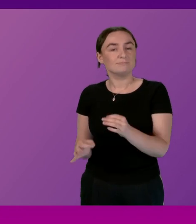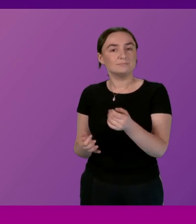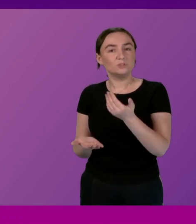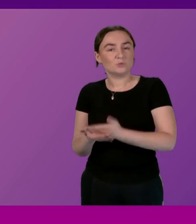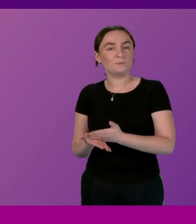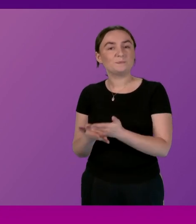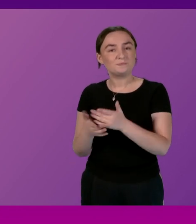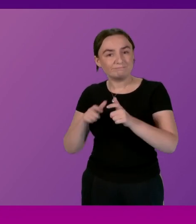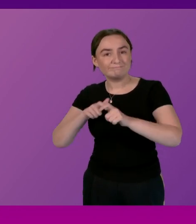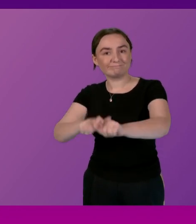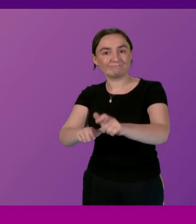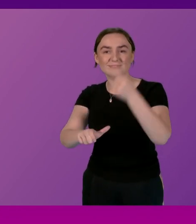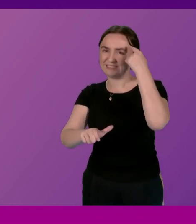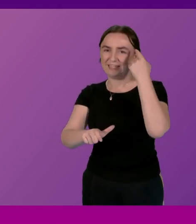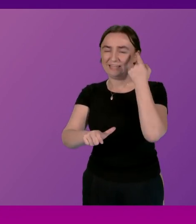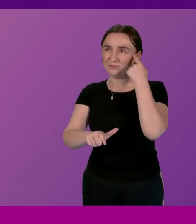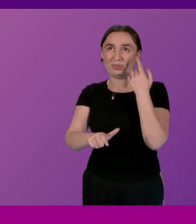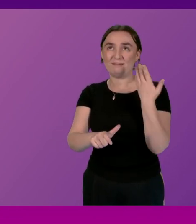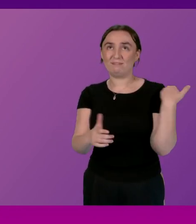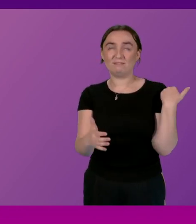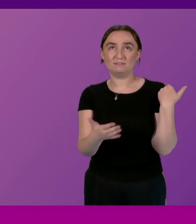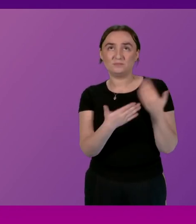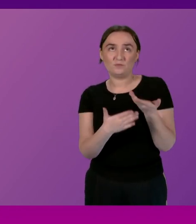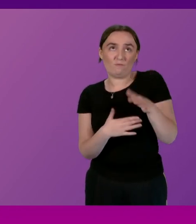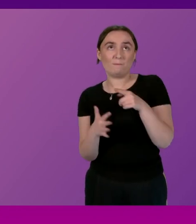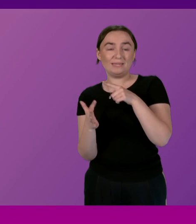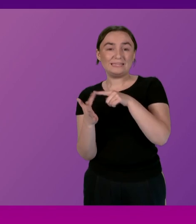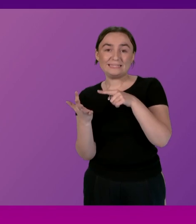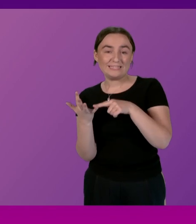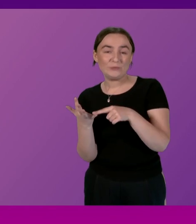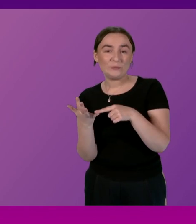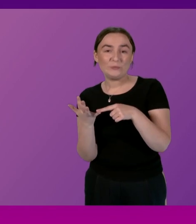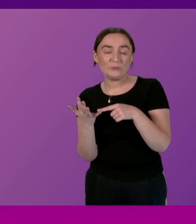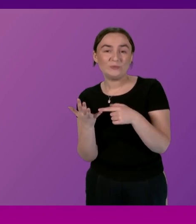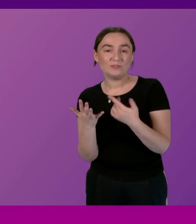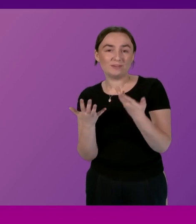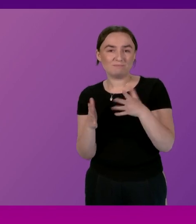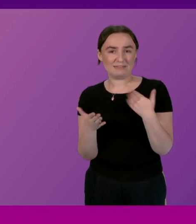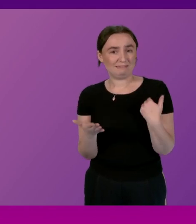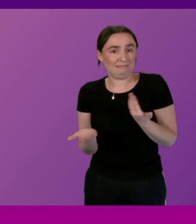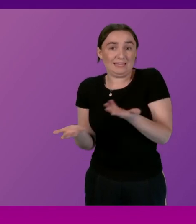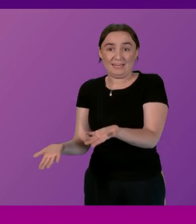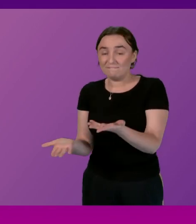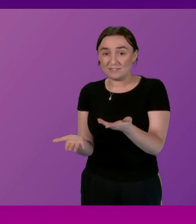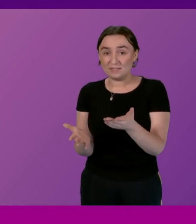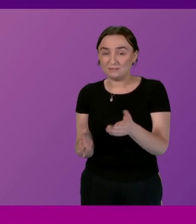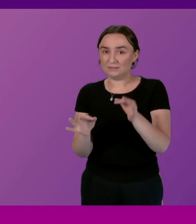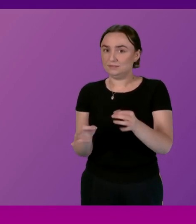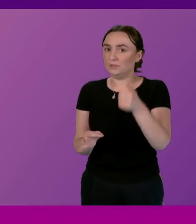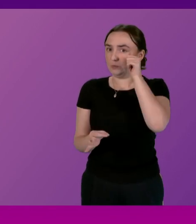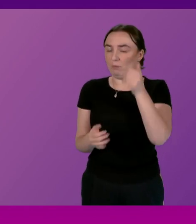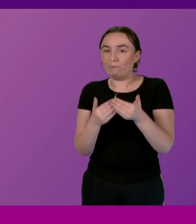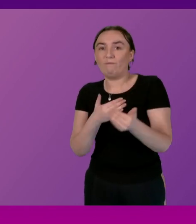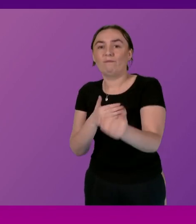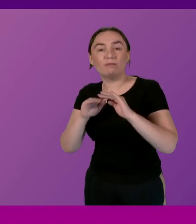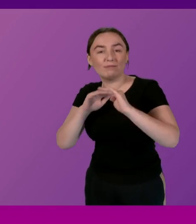that has been given to them since our exit from the European Union so it's absolutely important and it's absolutely an